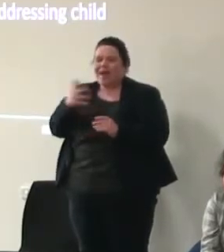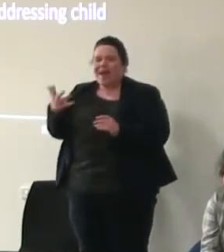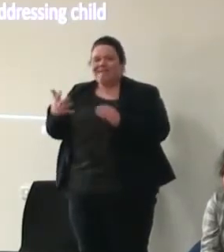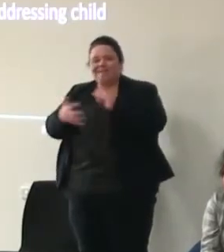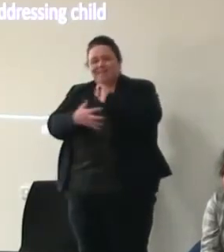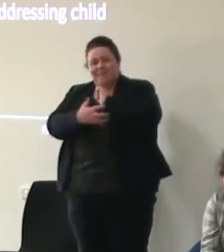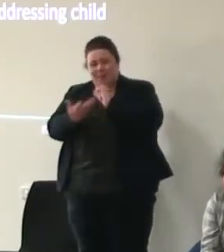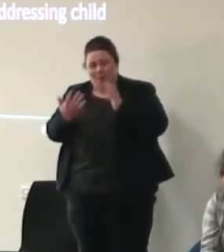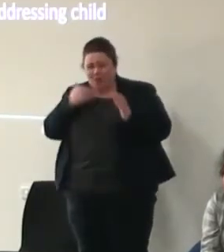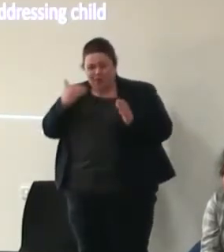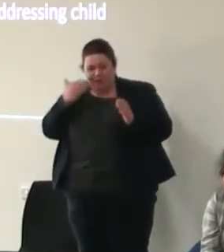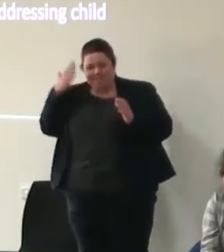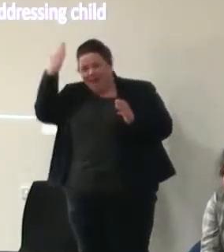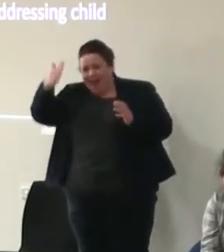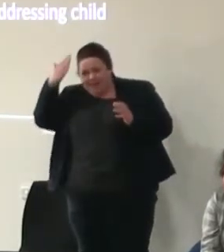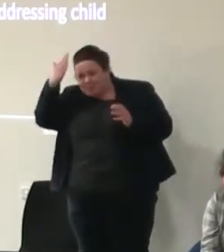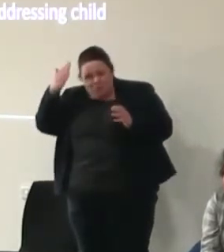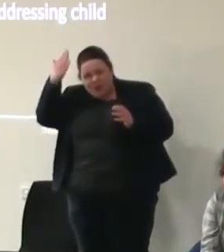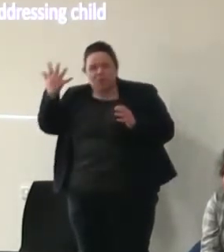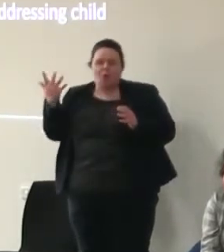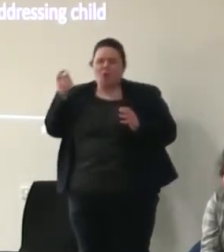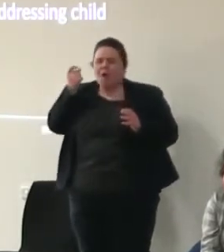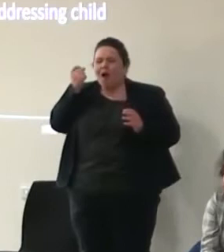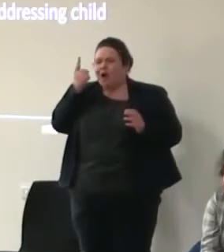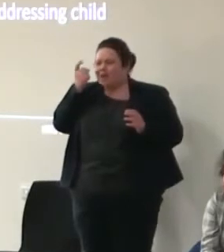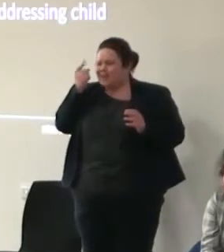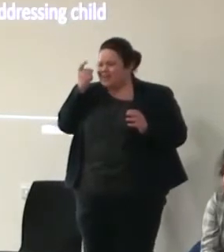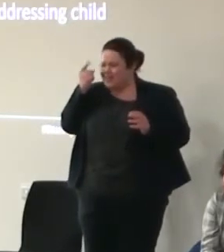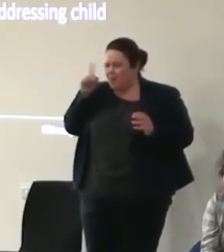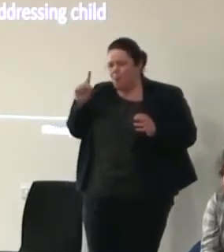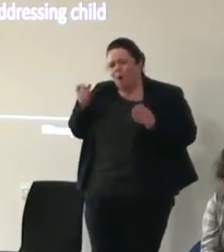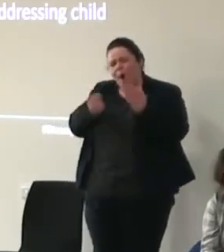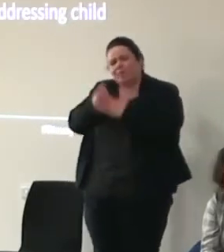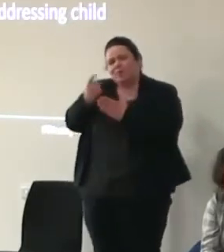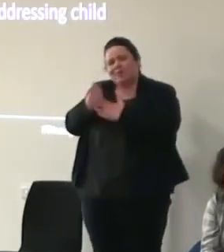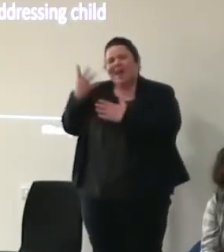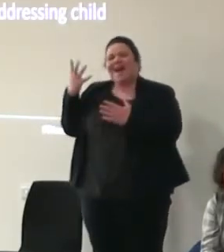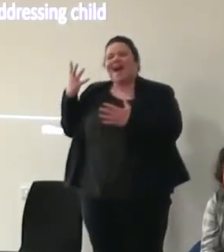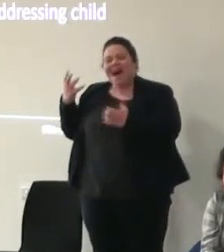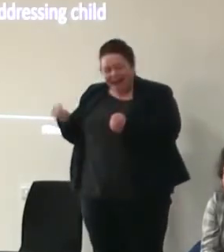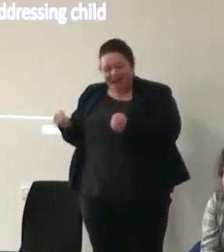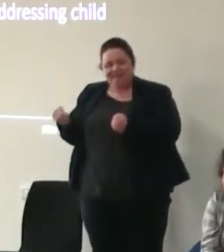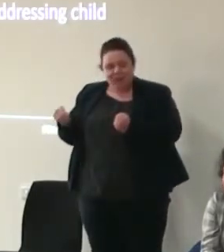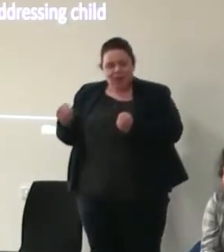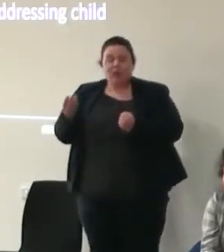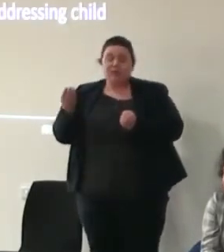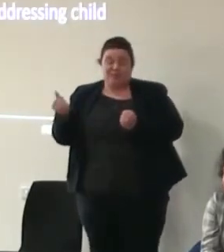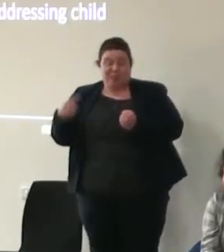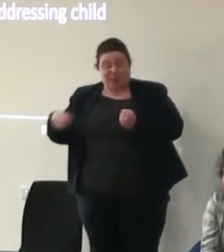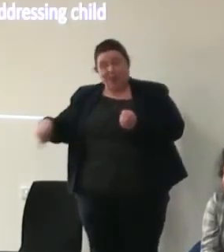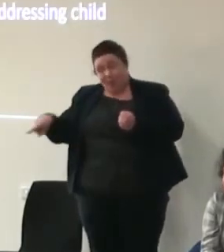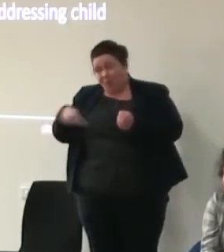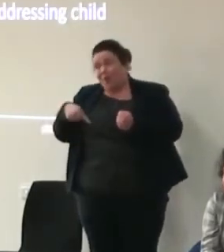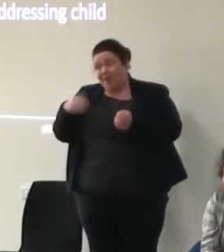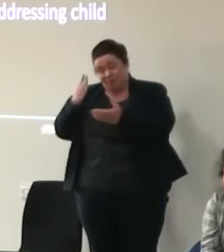of aspiration or a poverty of understanding what opportunities can be there is something that we can do something